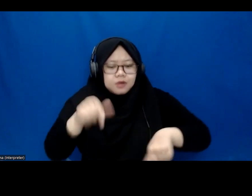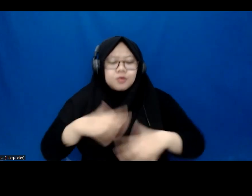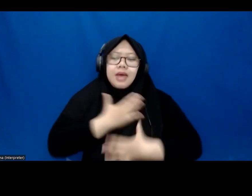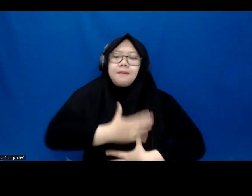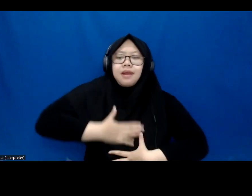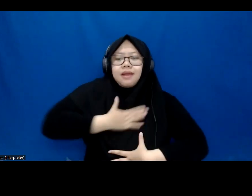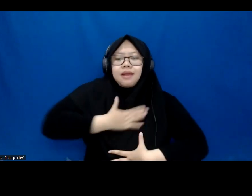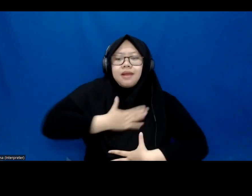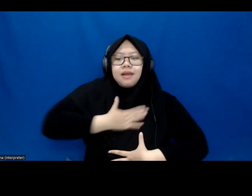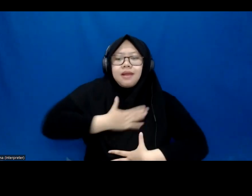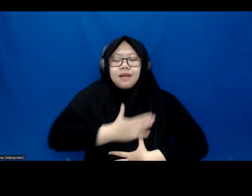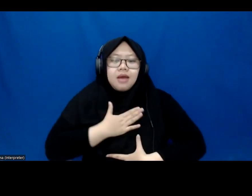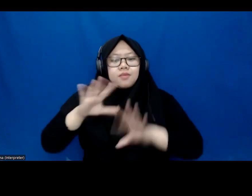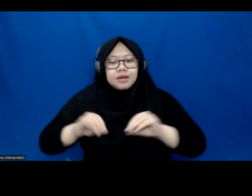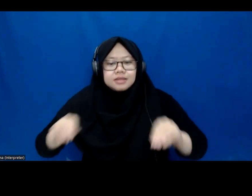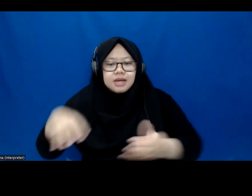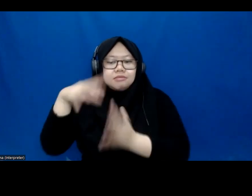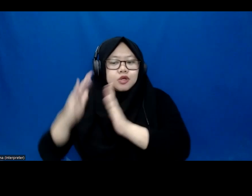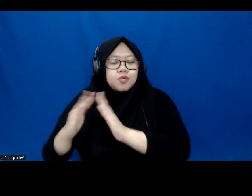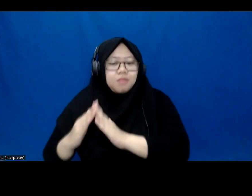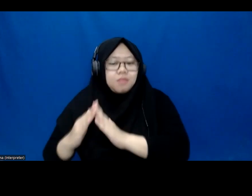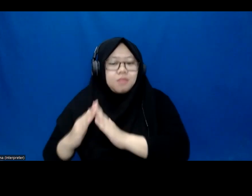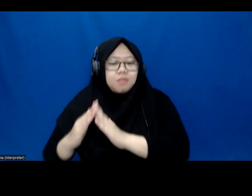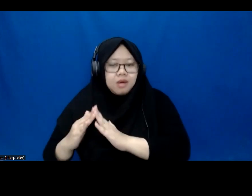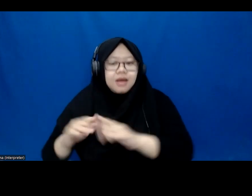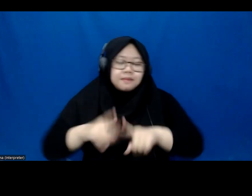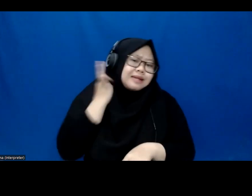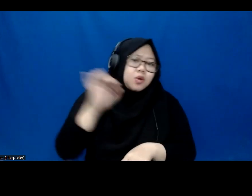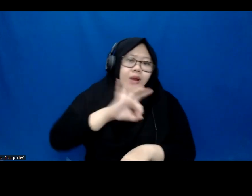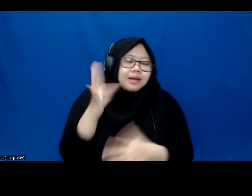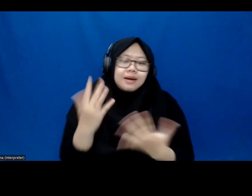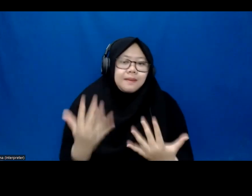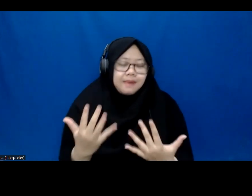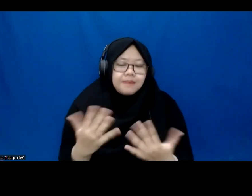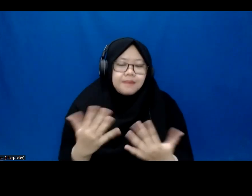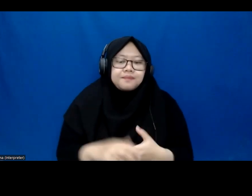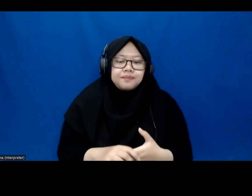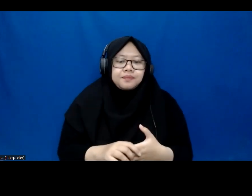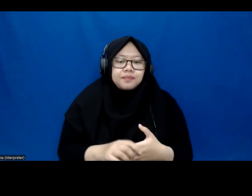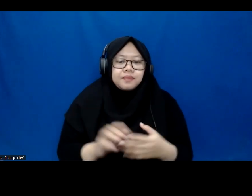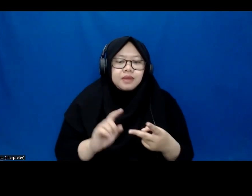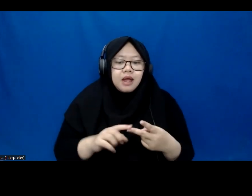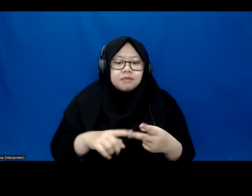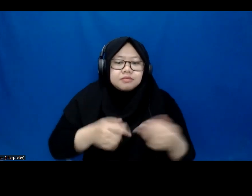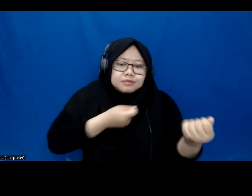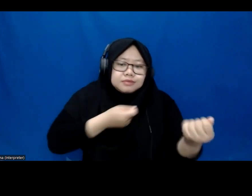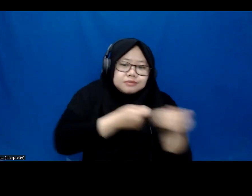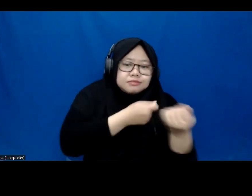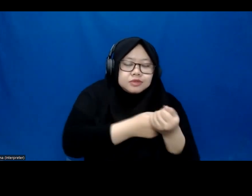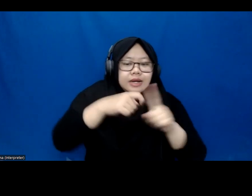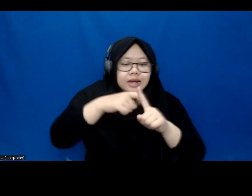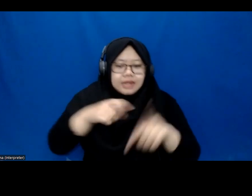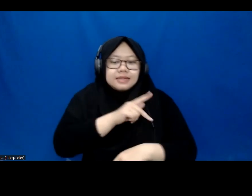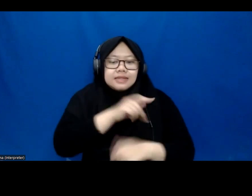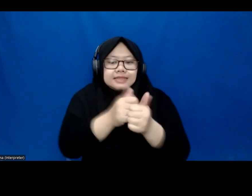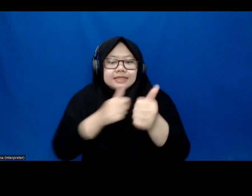the risk that I see. Another risk that I see is inadequate support from employers. And this is something